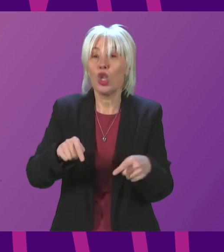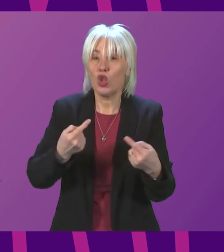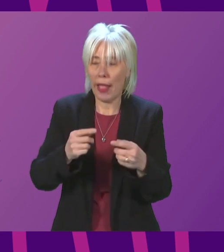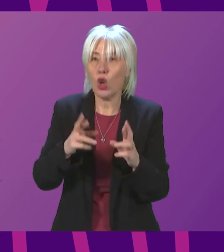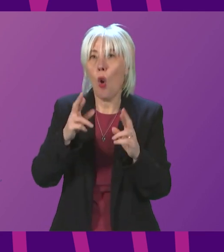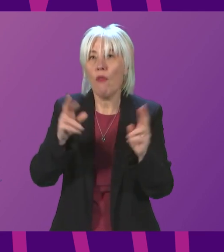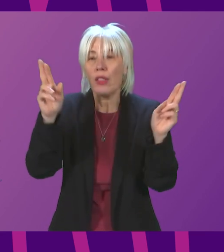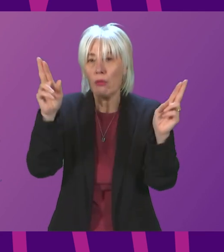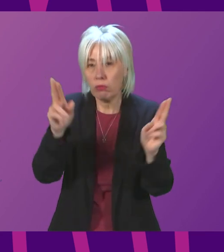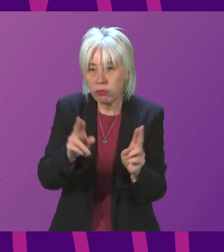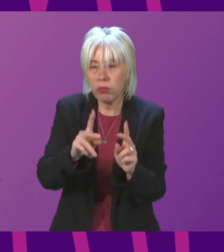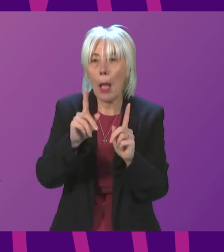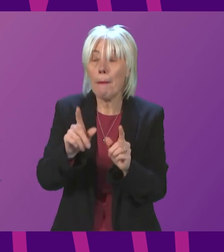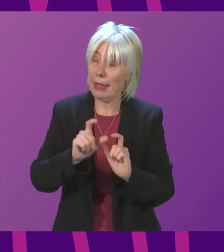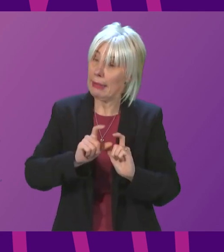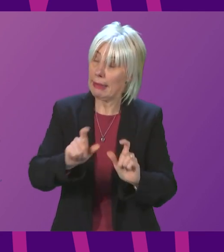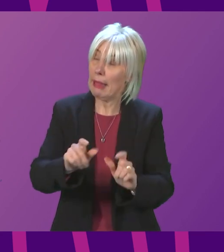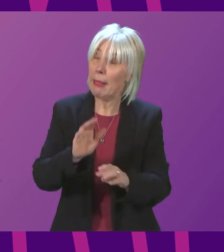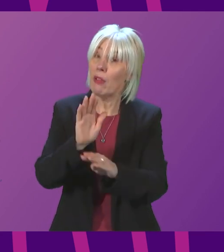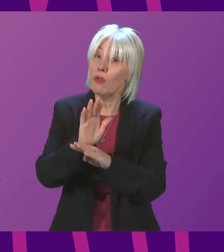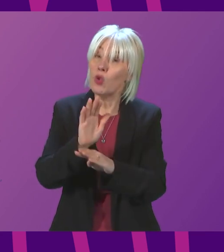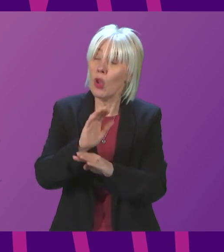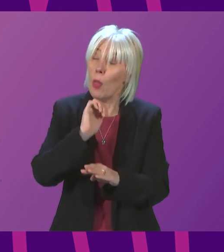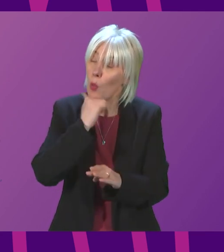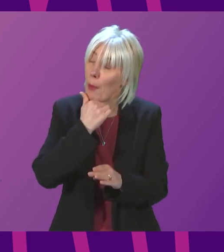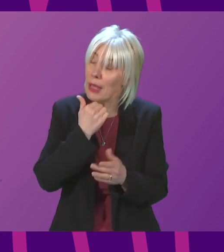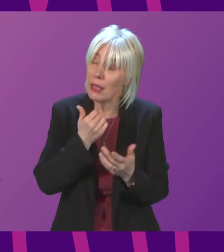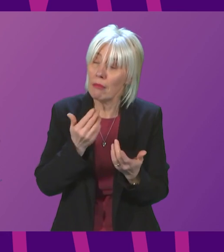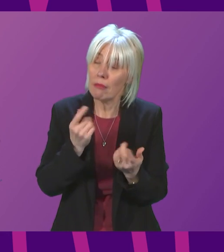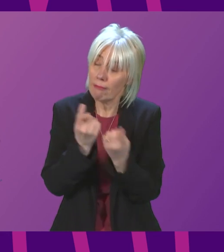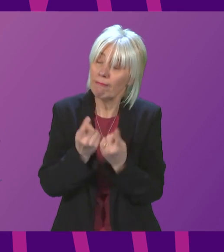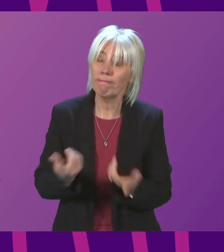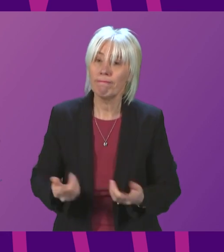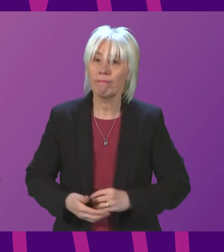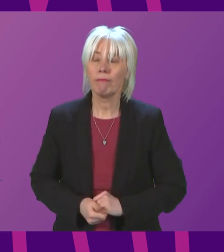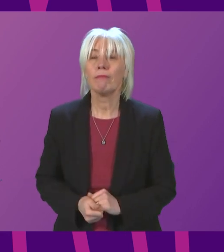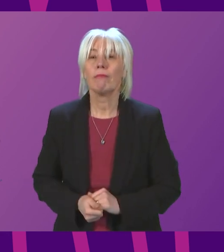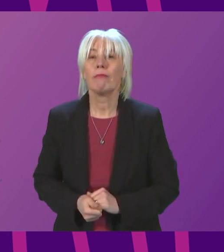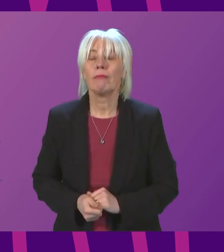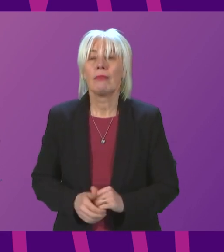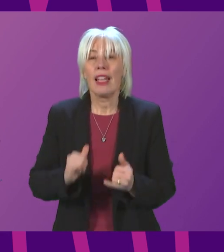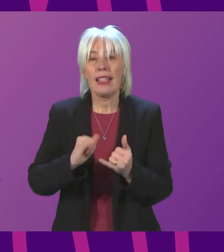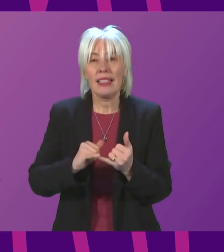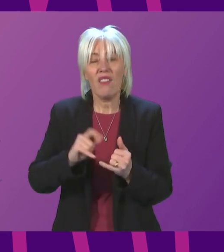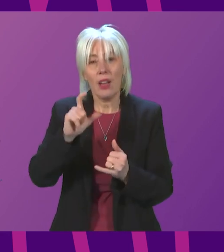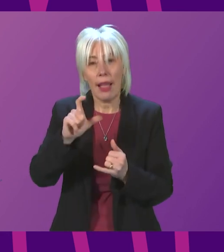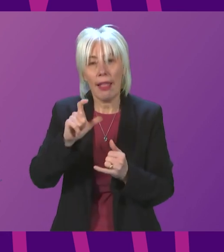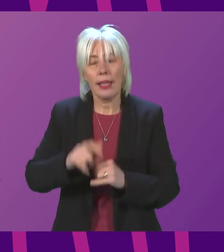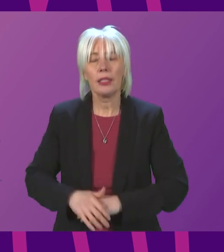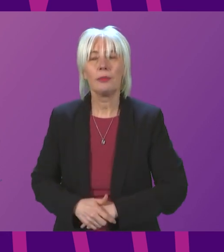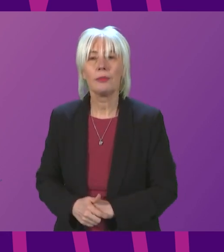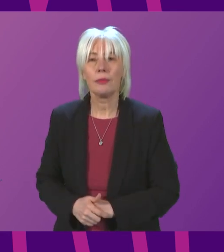but will continue to pose difficult times for us in the months and years to come. Stephanie Callaghan to be followed by Jamie Green.